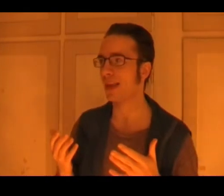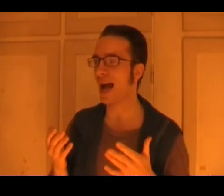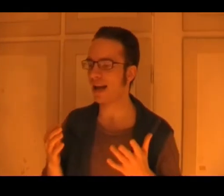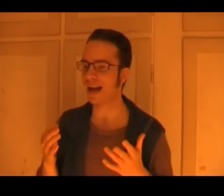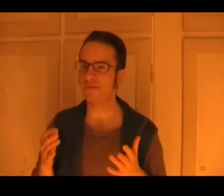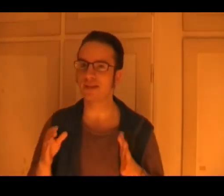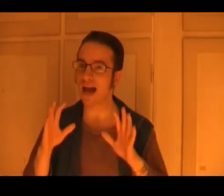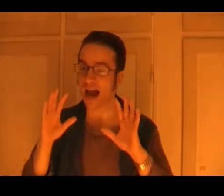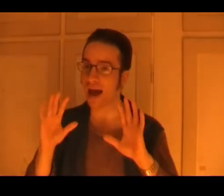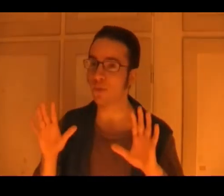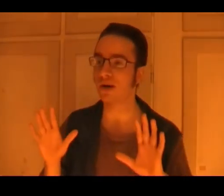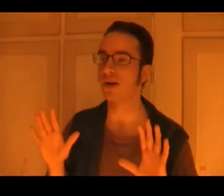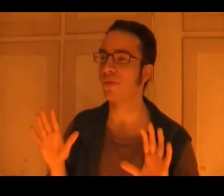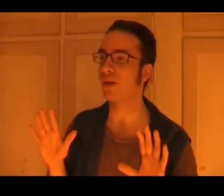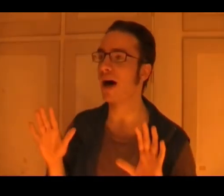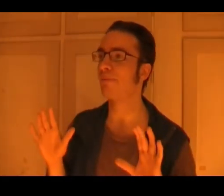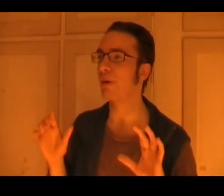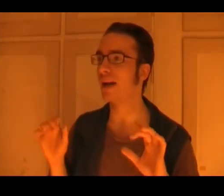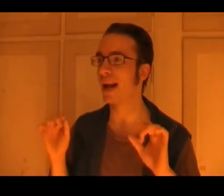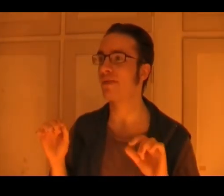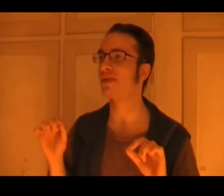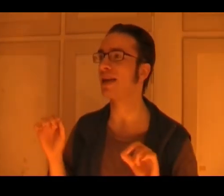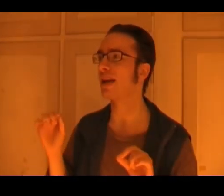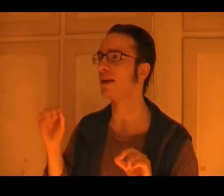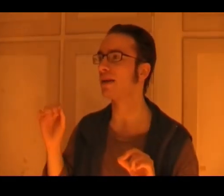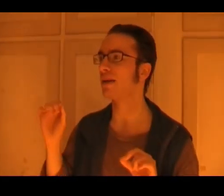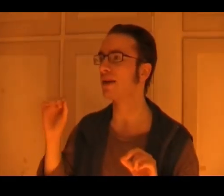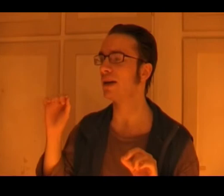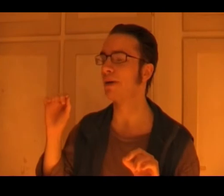I'd, I'd have to say, I, I haven't watched an awful lot, but I'd have to say, um,